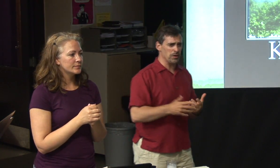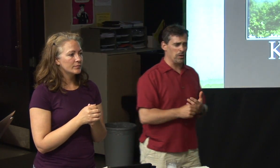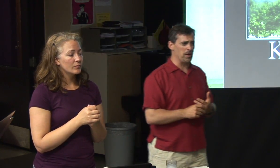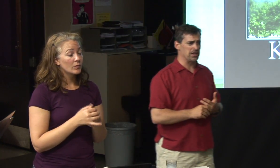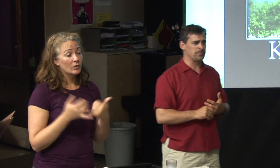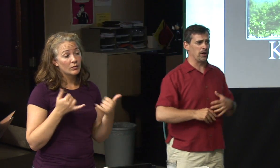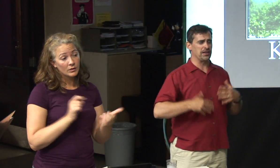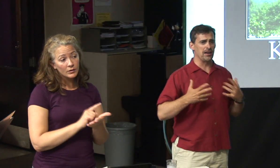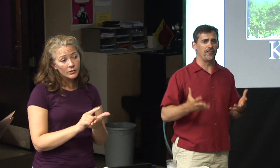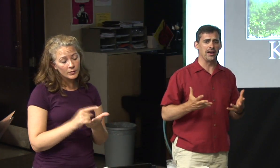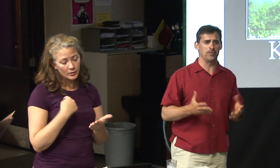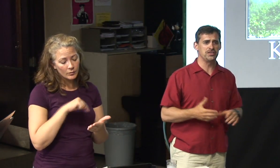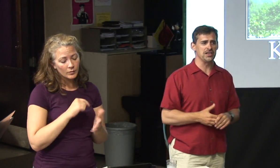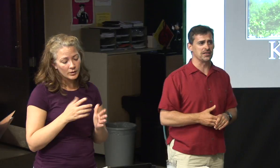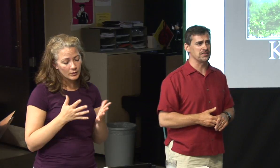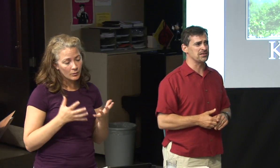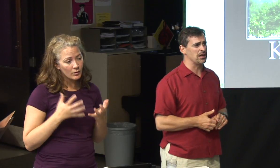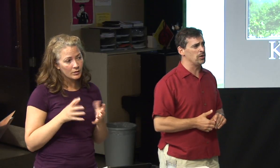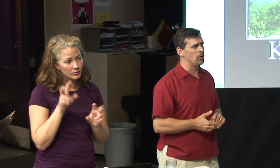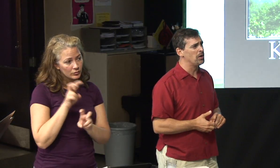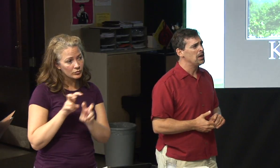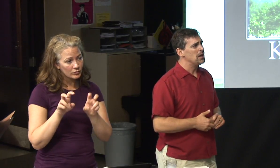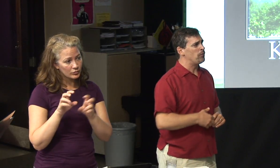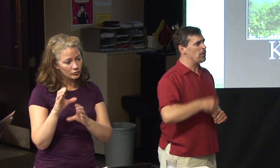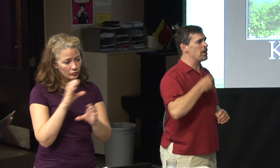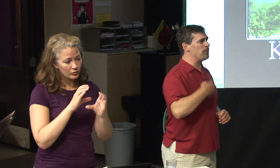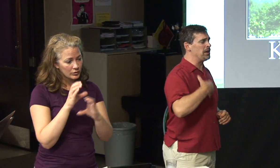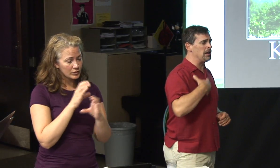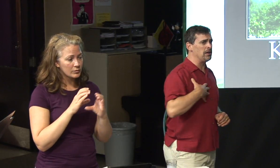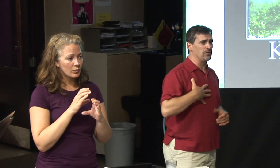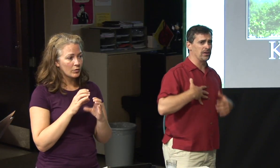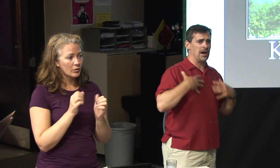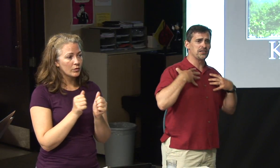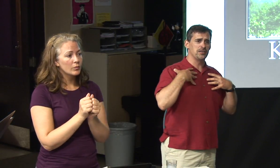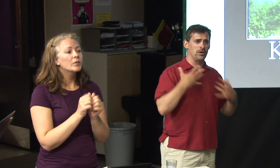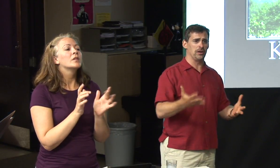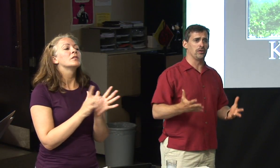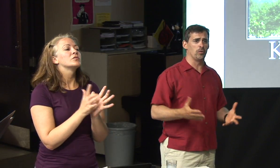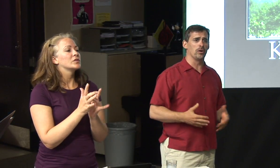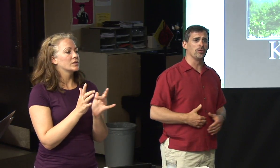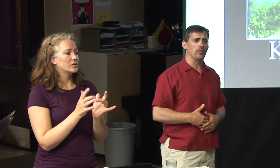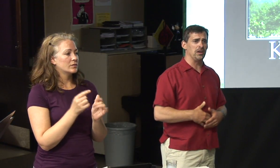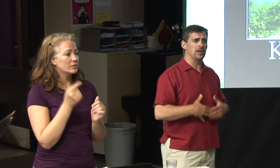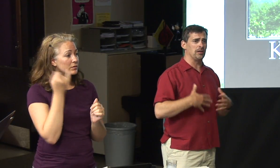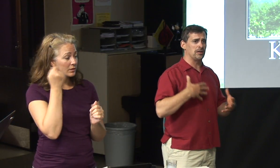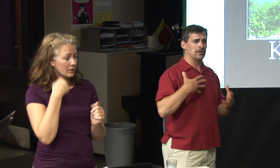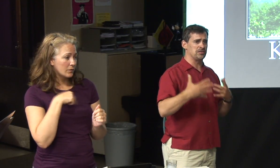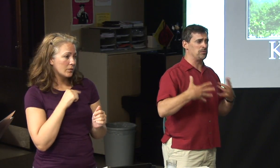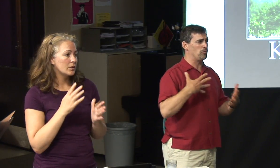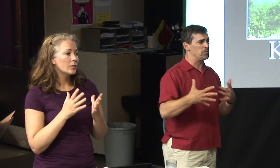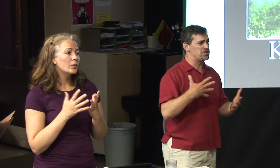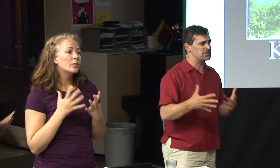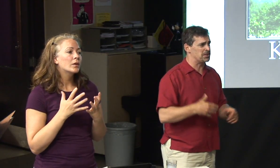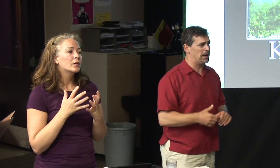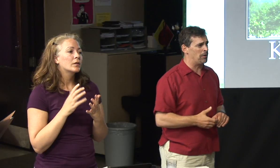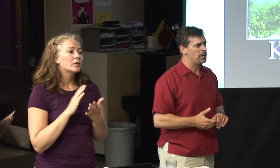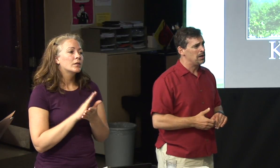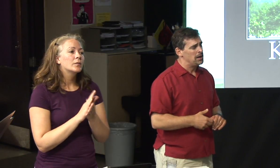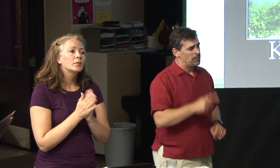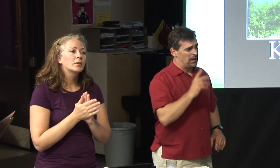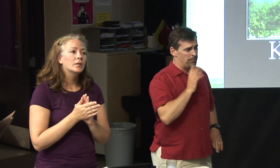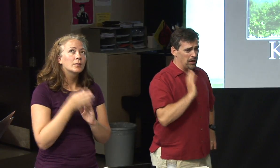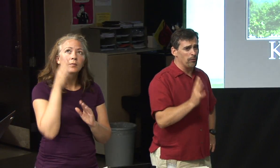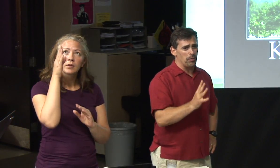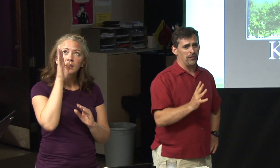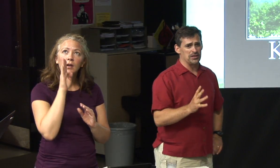So this week we want to explore identifying with Jesus to say, you know, we want to be God's community in the world. We need to see what was Jesus about.